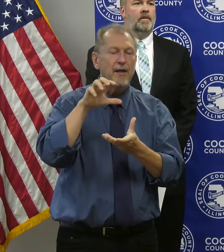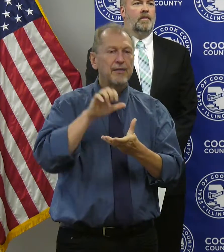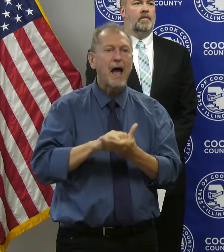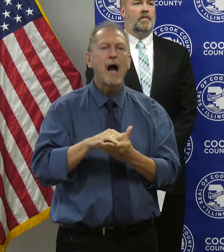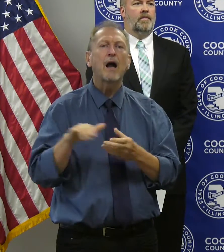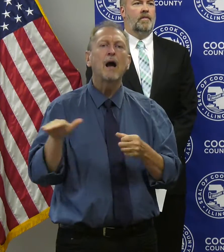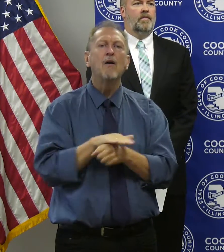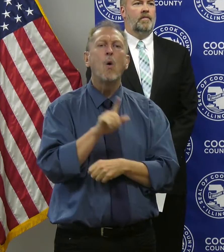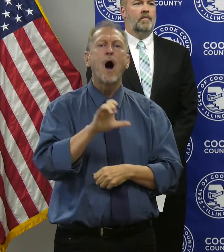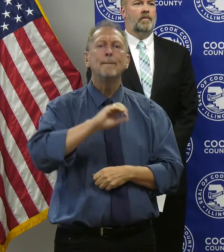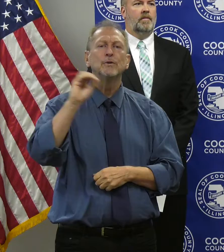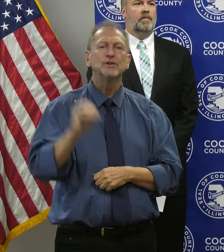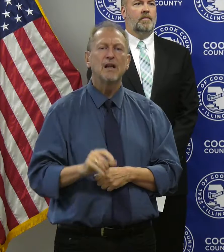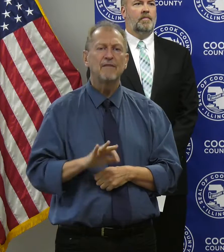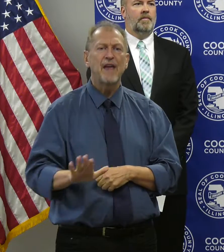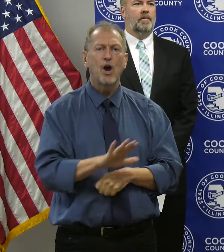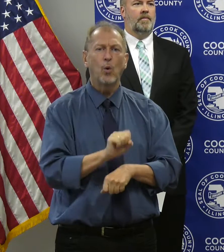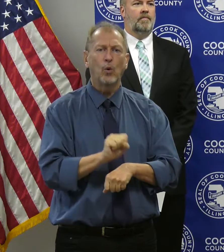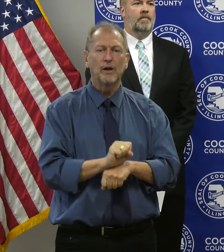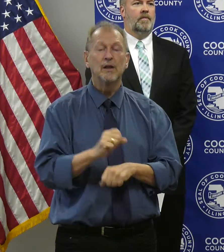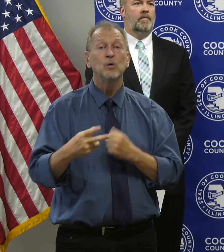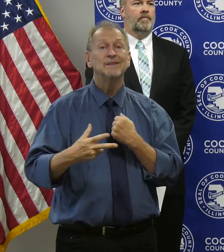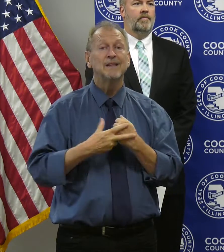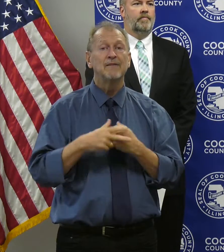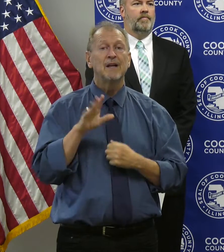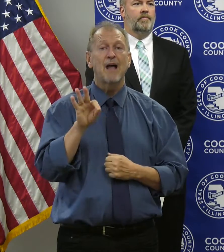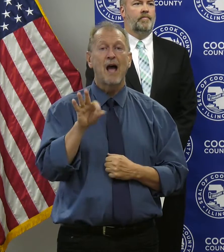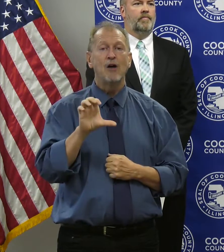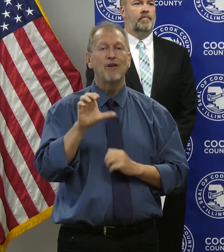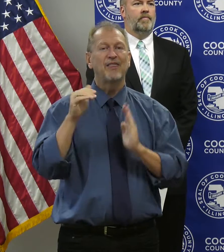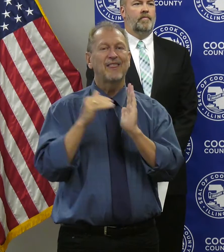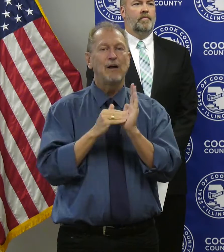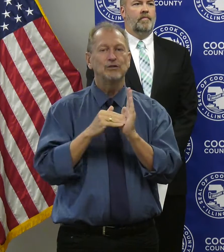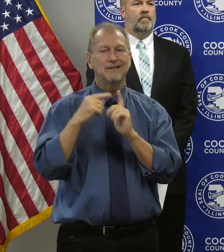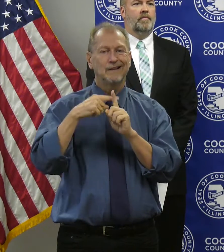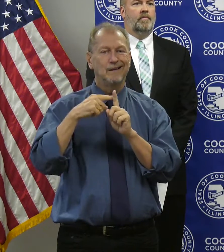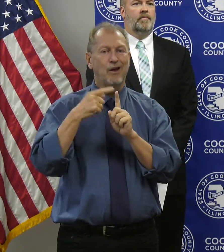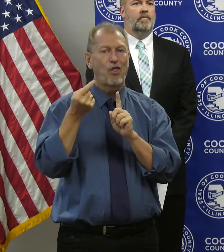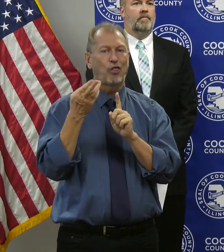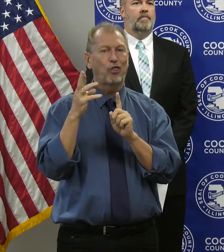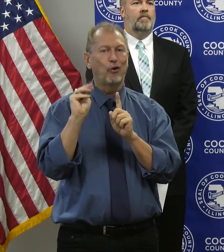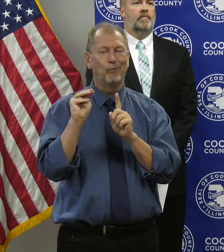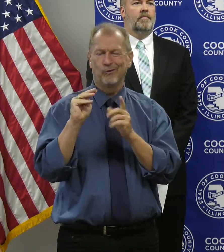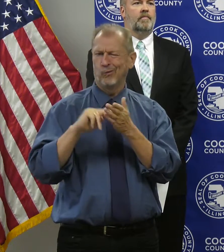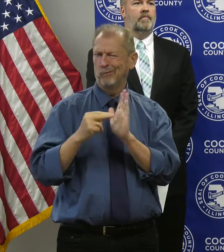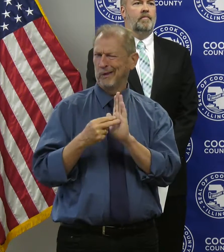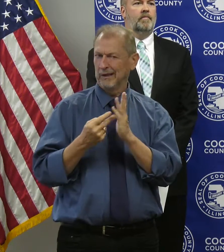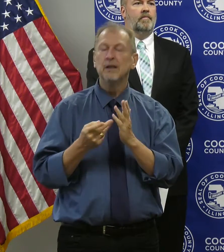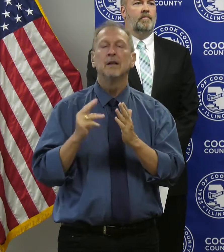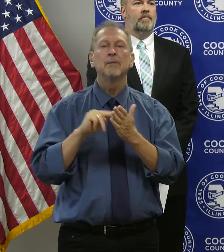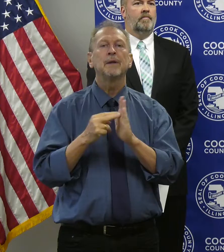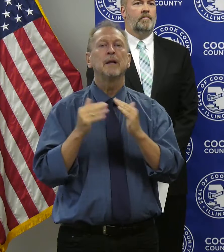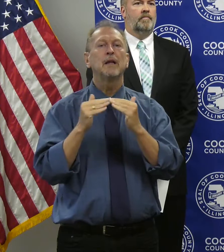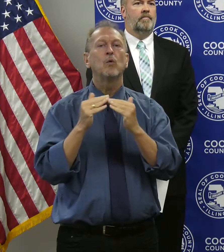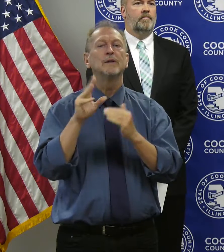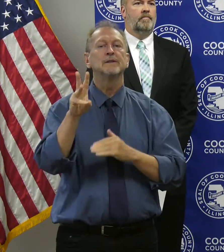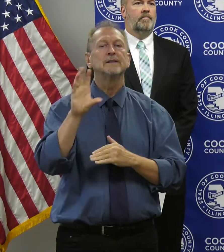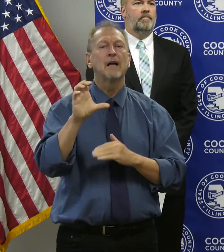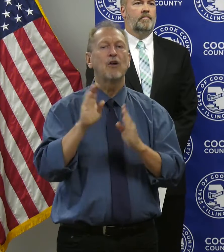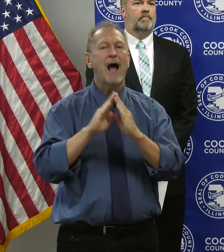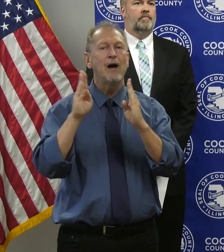900,000 therms annually, or the equivalent of the energy use of 600 homes for a year,